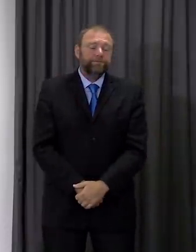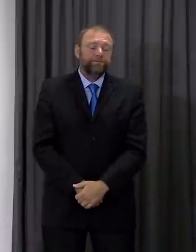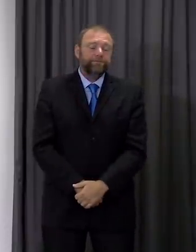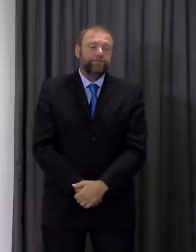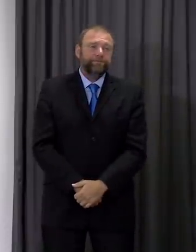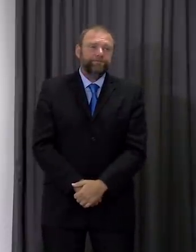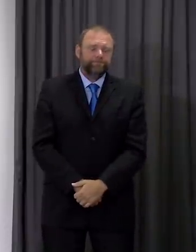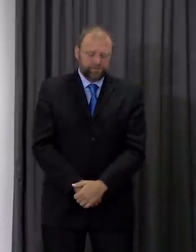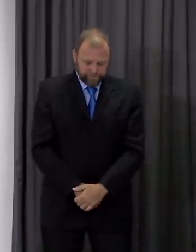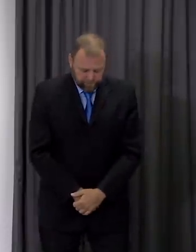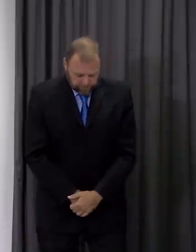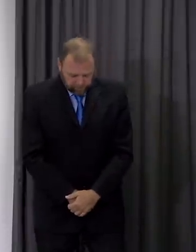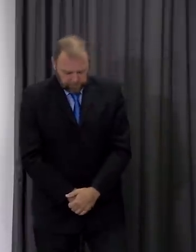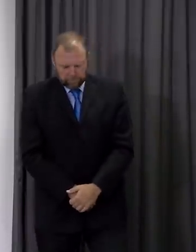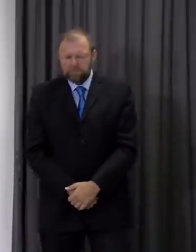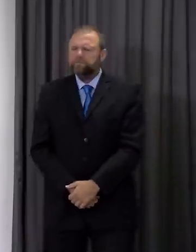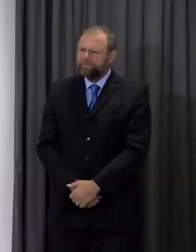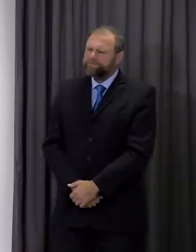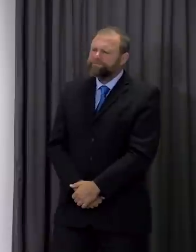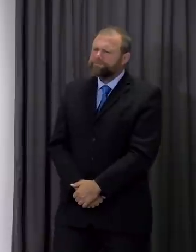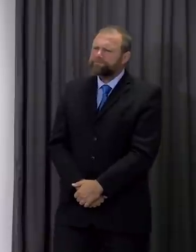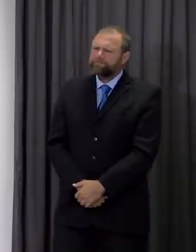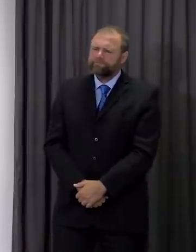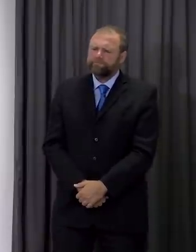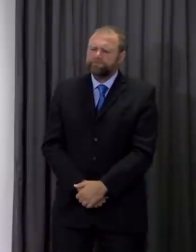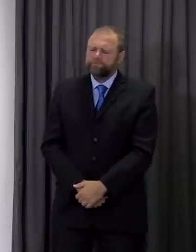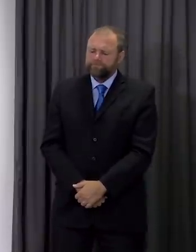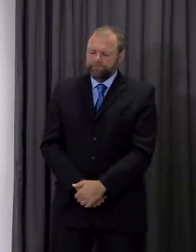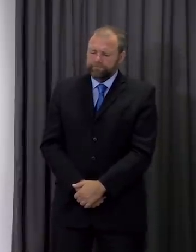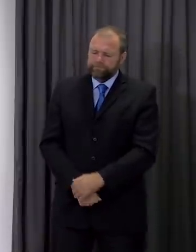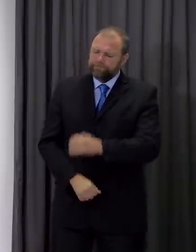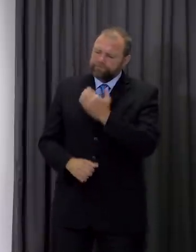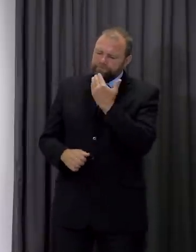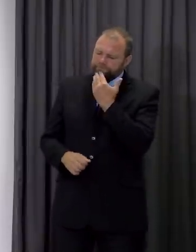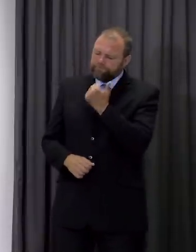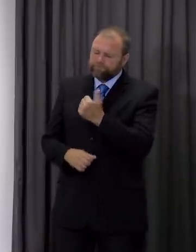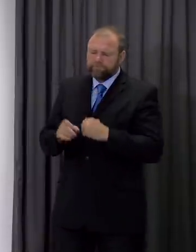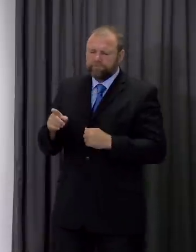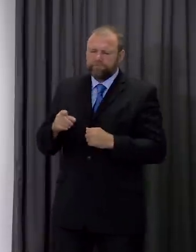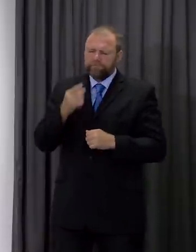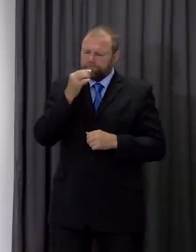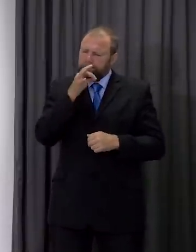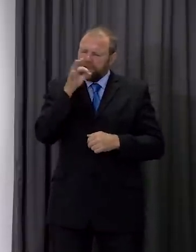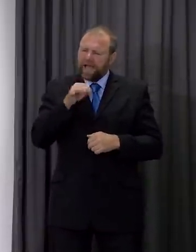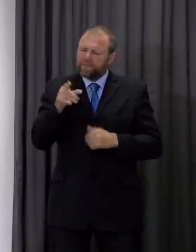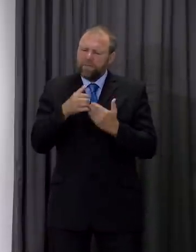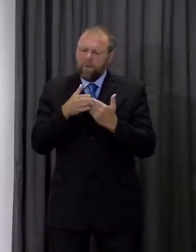Thank you and can I also ask you a little more about enforcement measures. You and the person who has